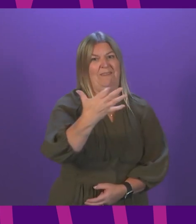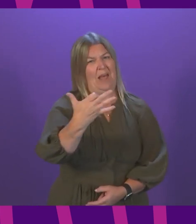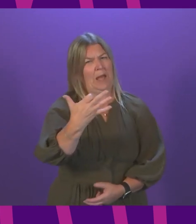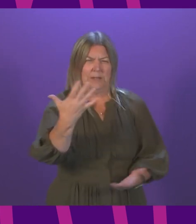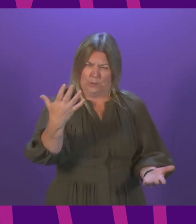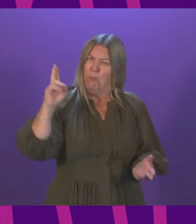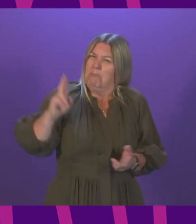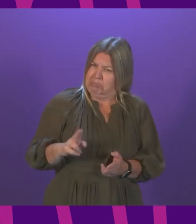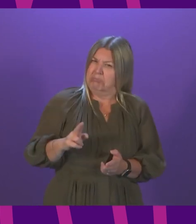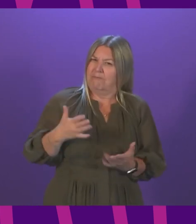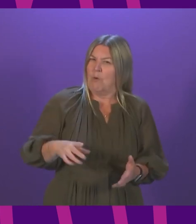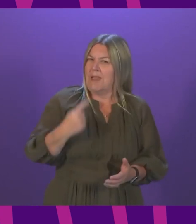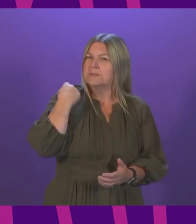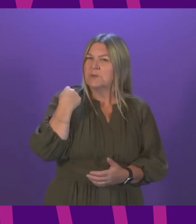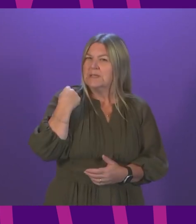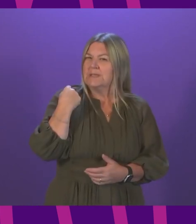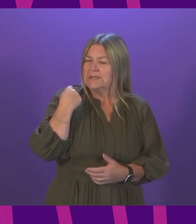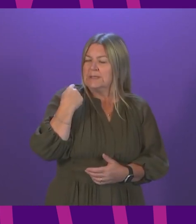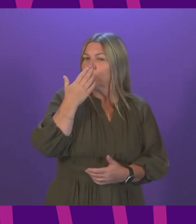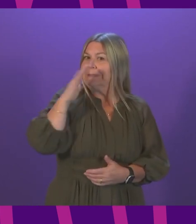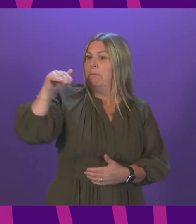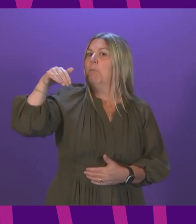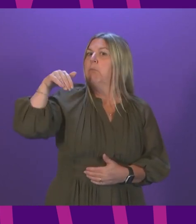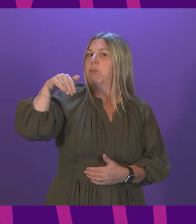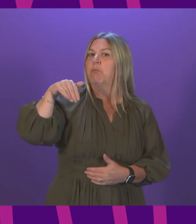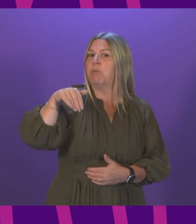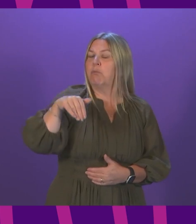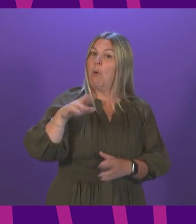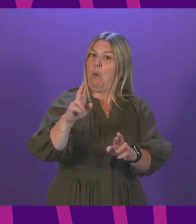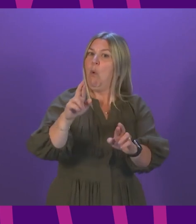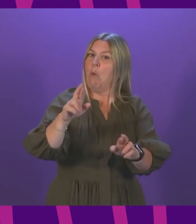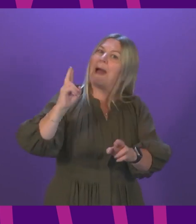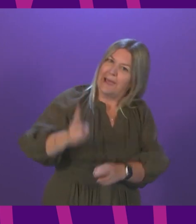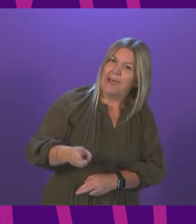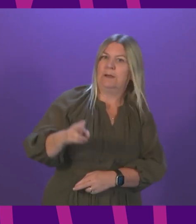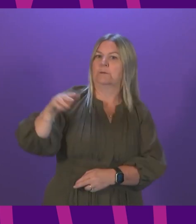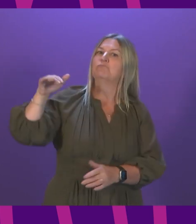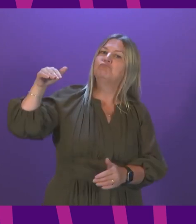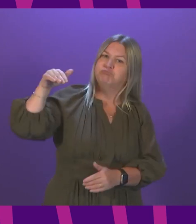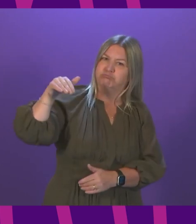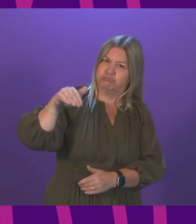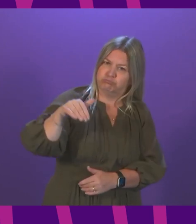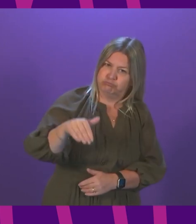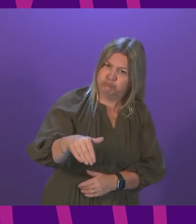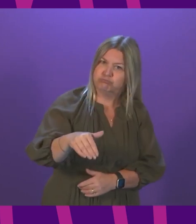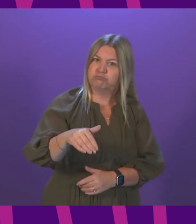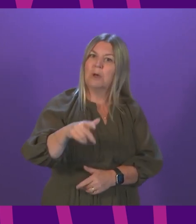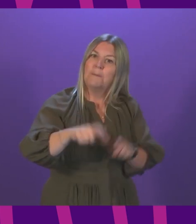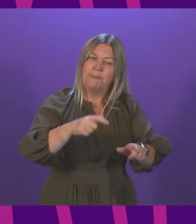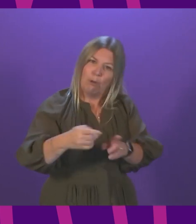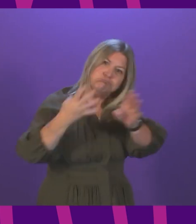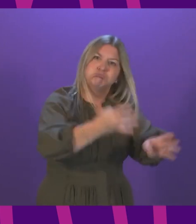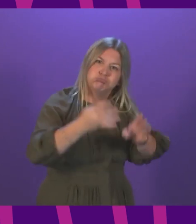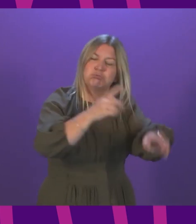Given that cases have been falling for more than a week now, we would hope to see a fall in COVID-related hospital occupancy